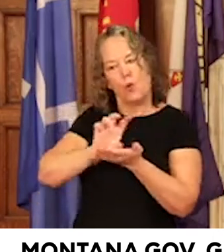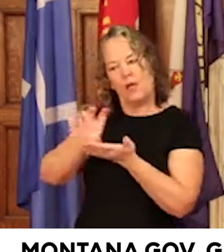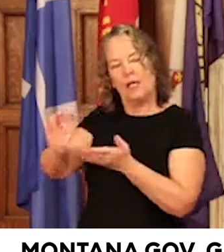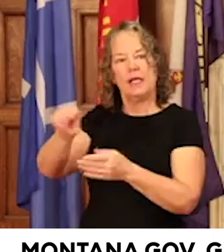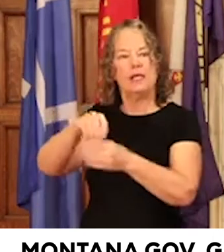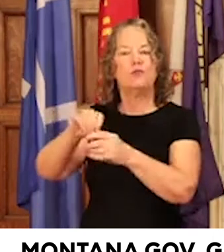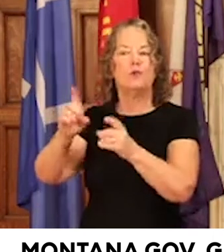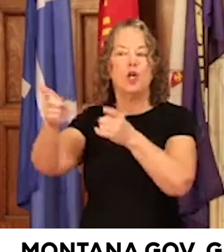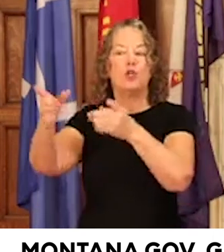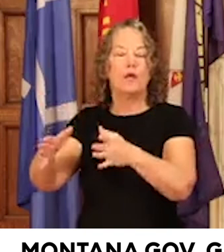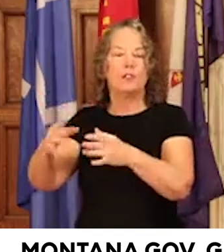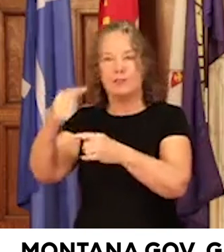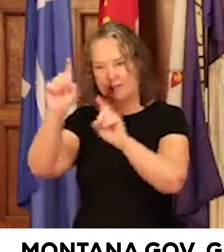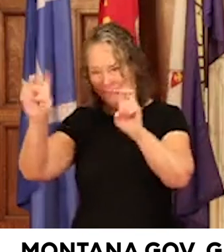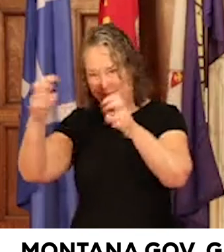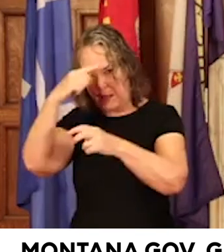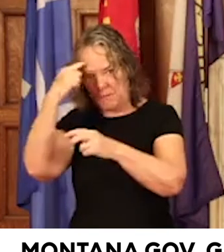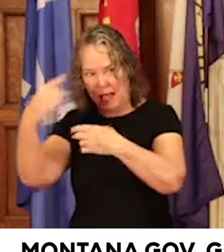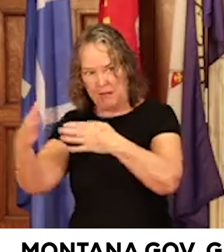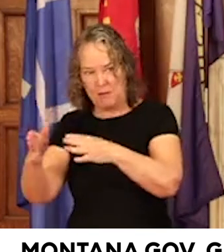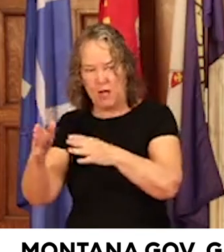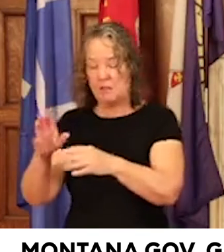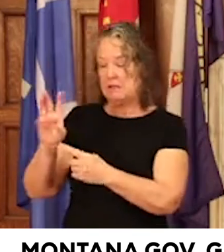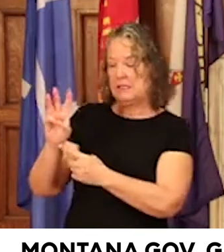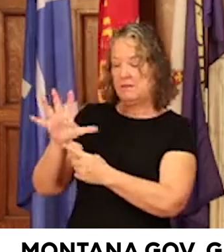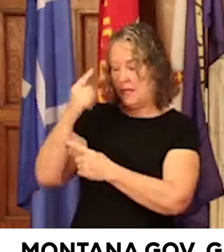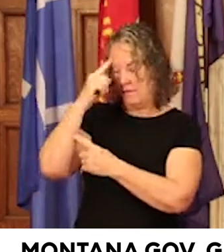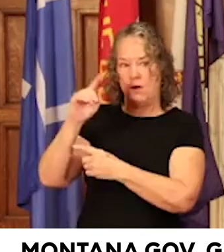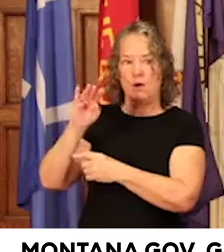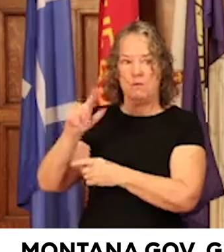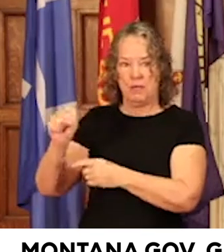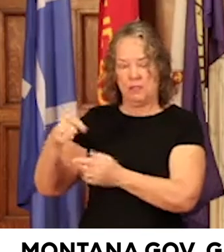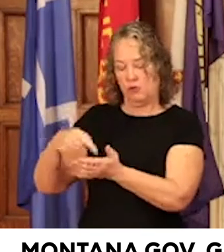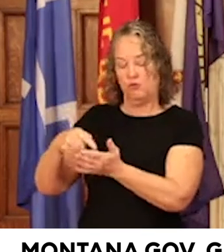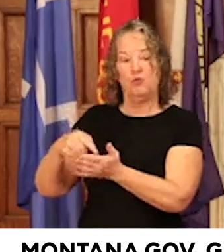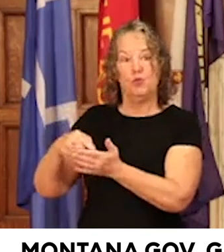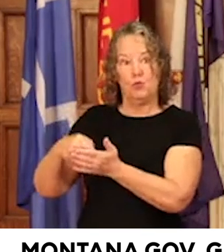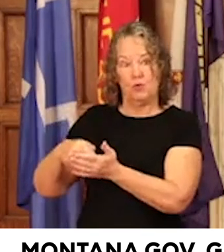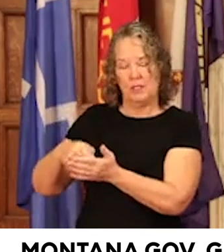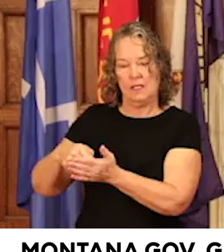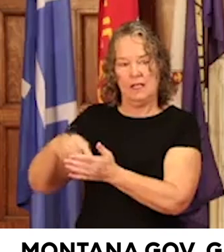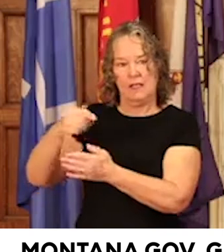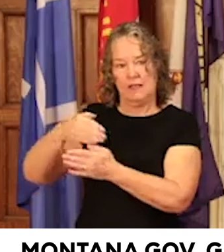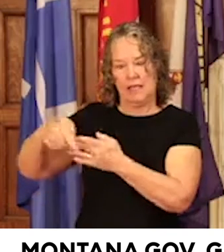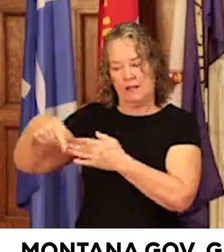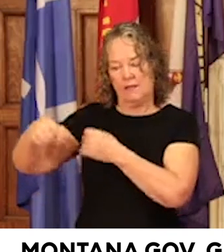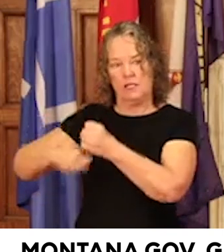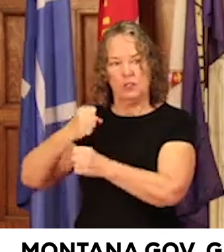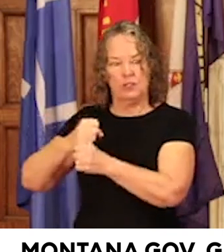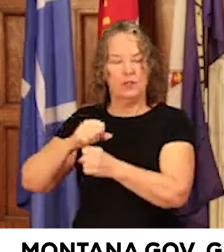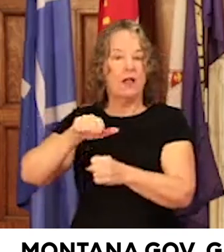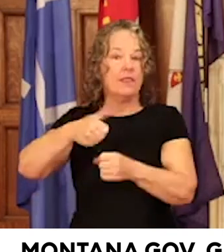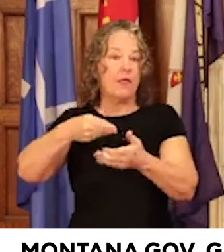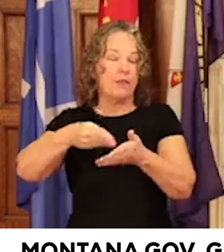box. They call it, it looks like about 65 is to handle bills that are going to come to the end of this fiscal year. Stuff that's already got to do. The rest is